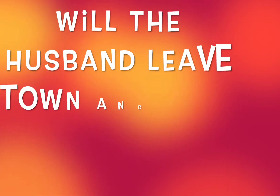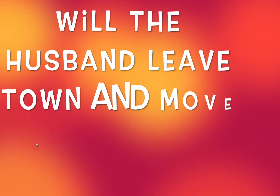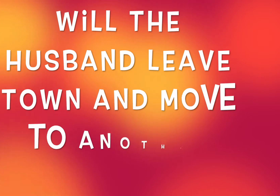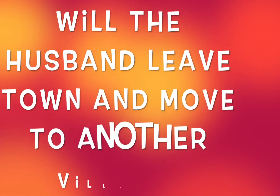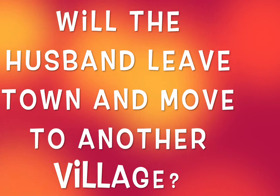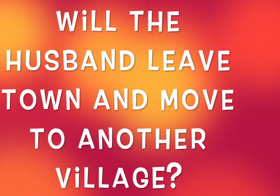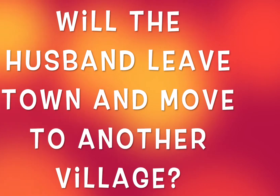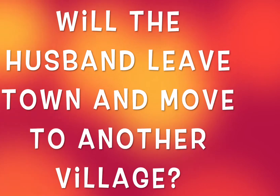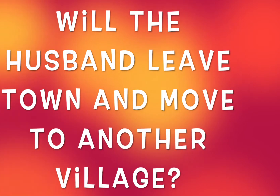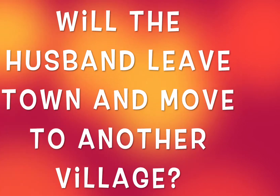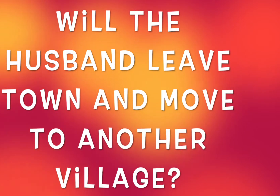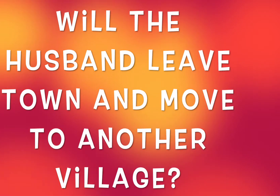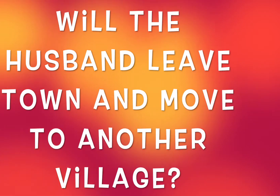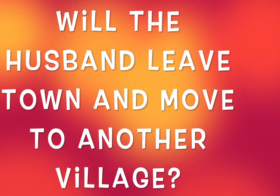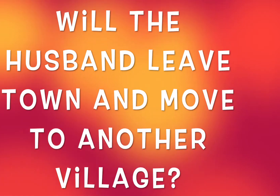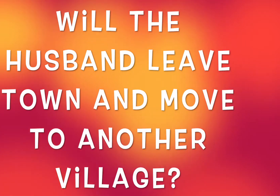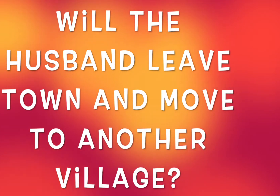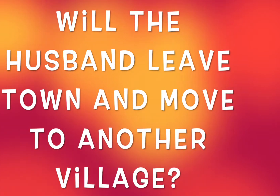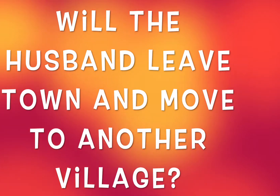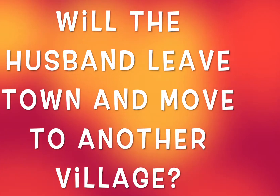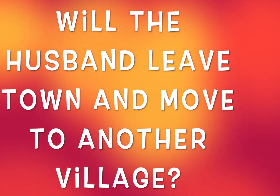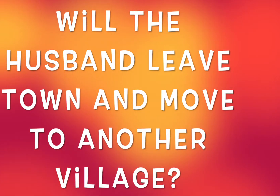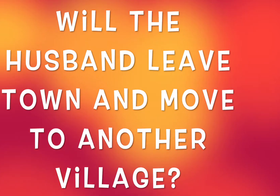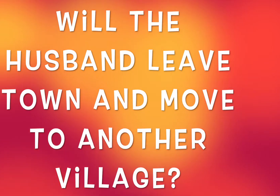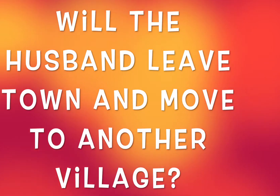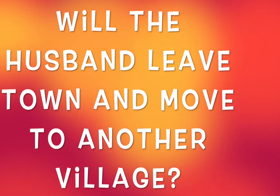Will the husband leave town and move to another village?